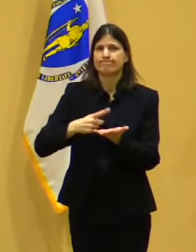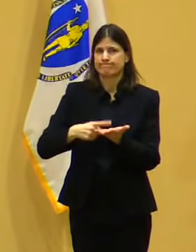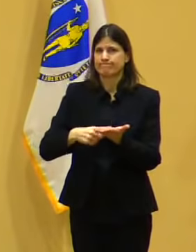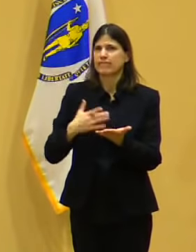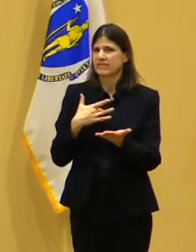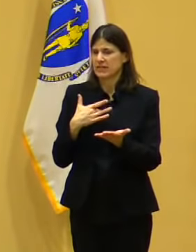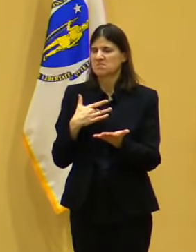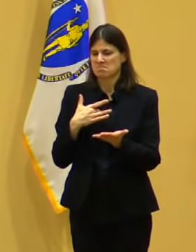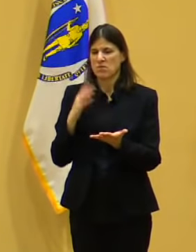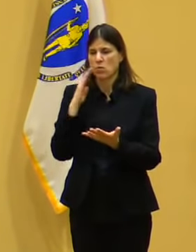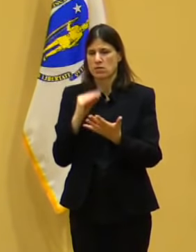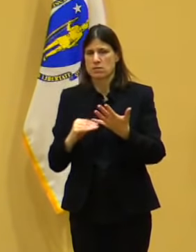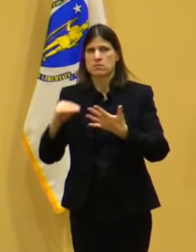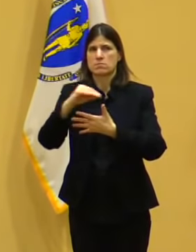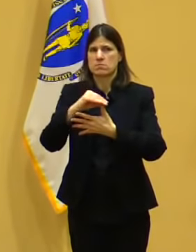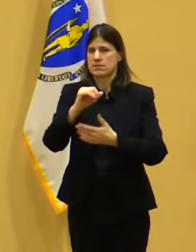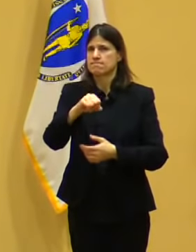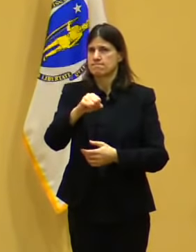about.